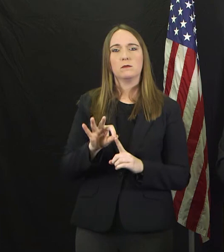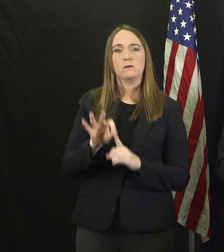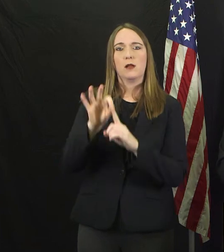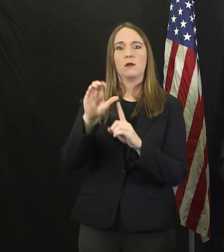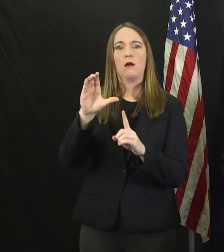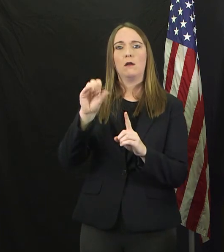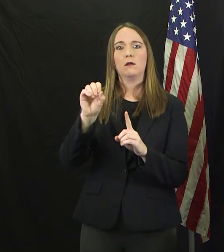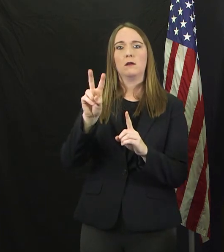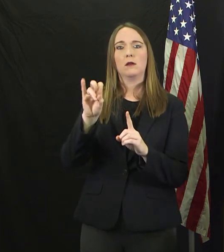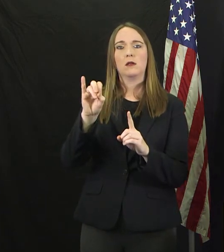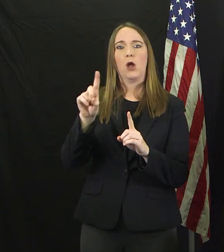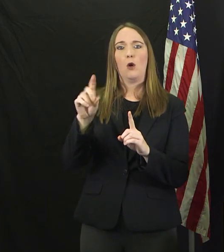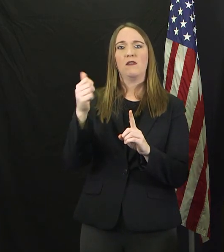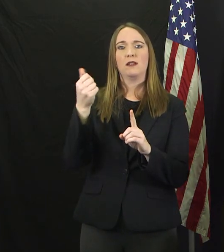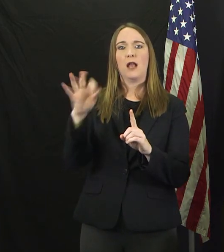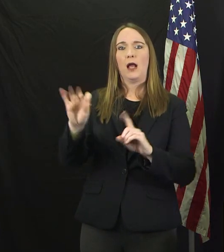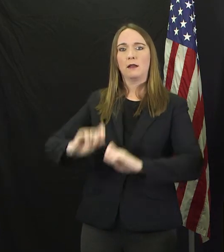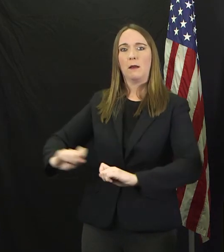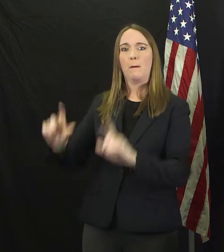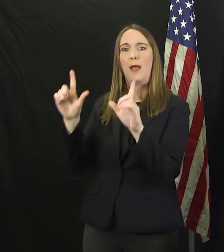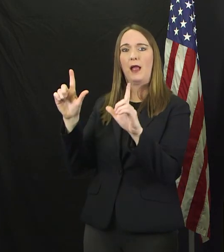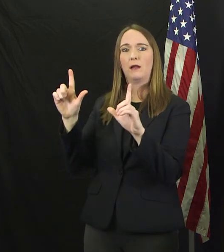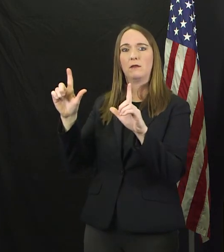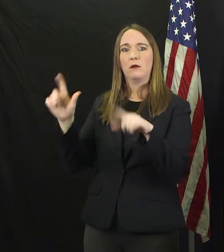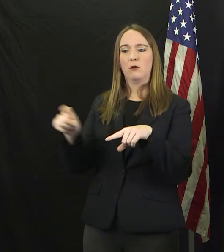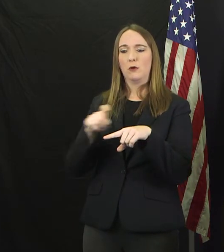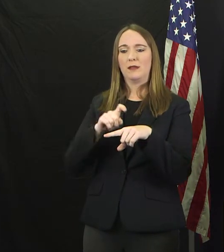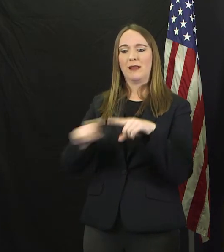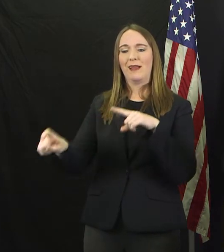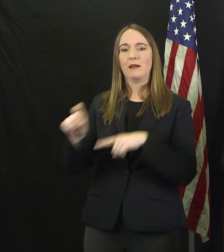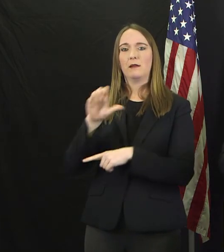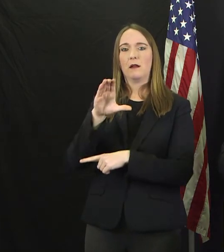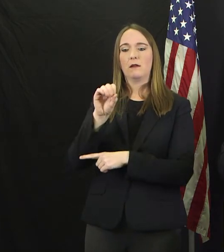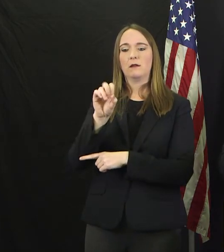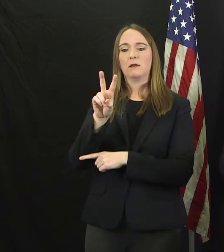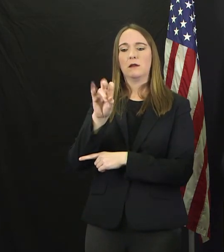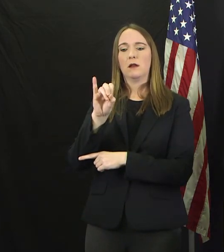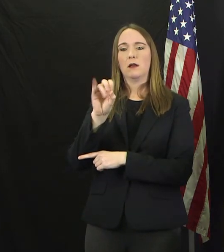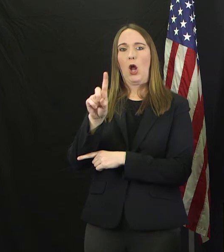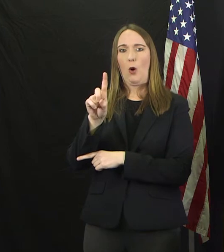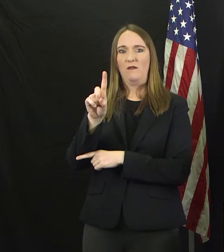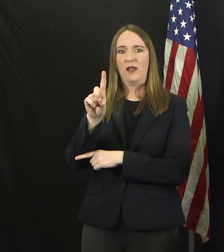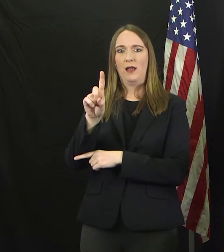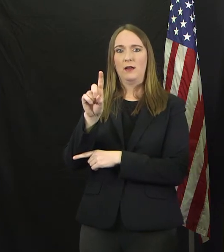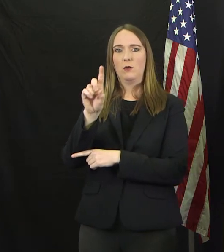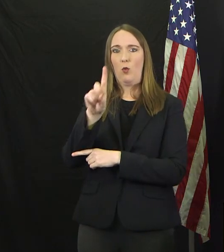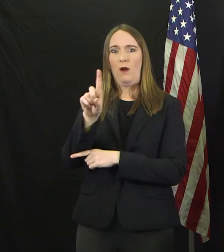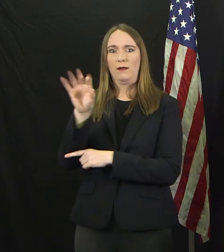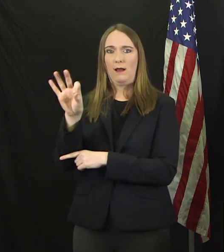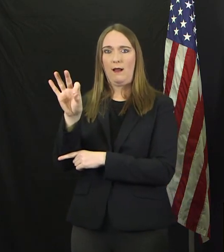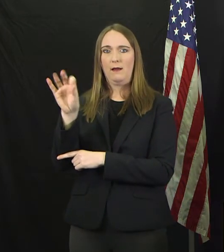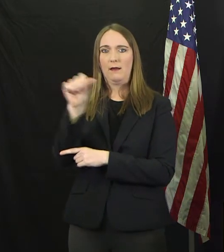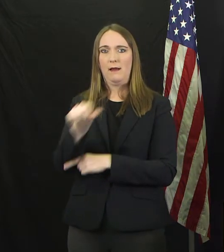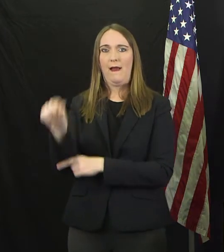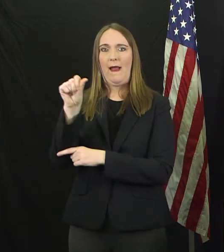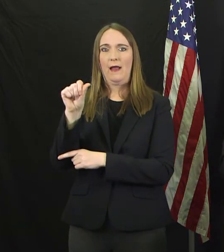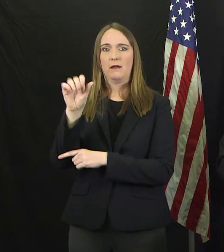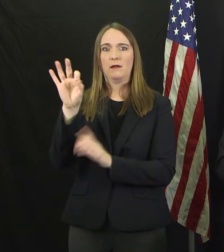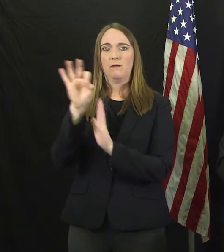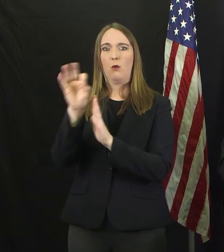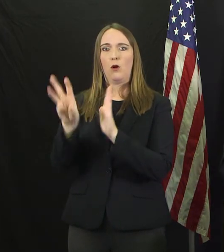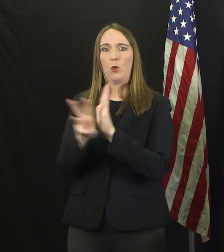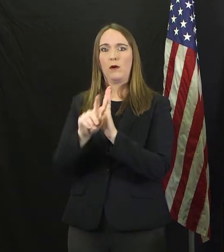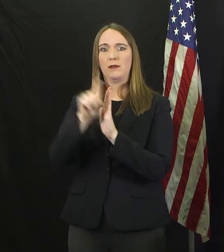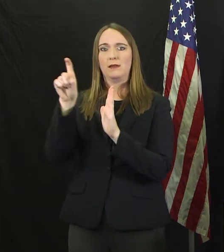can send your questions to COVID-19 altogether at fortworthtexas.gov, or you can